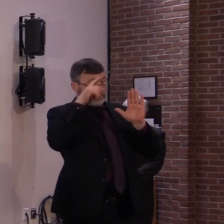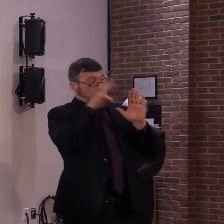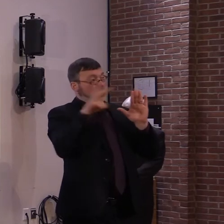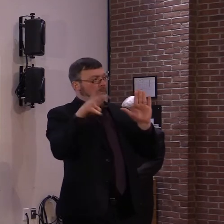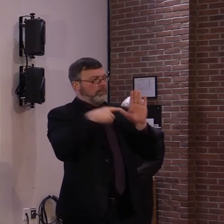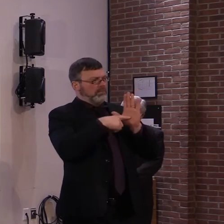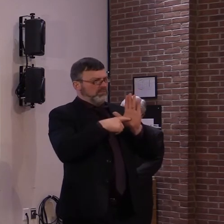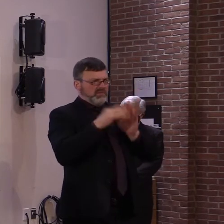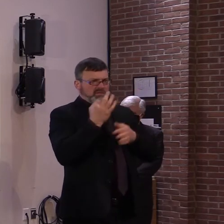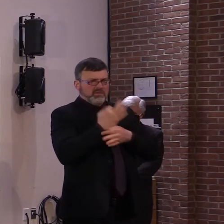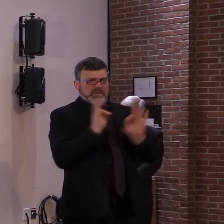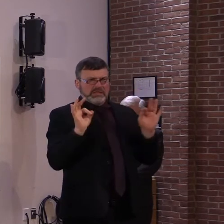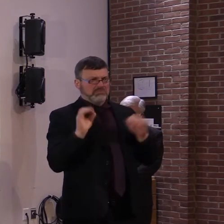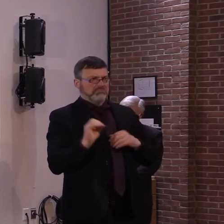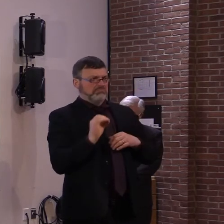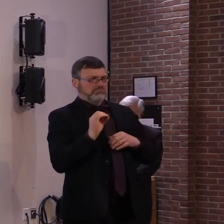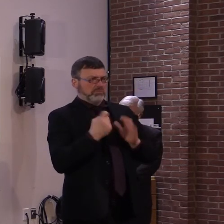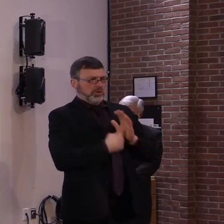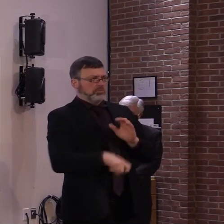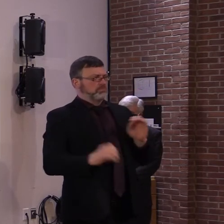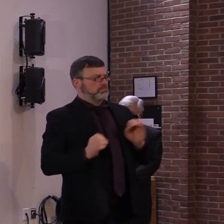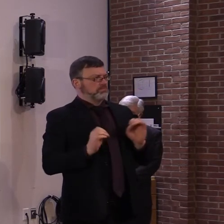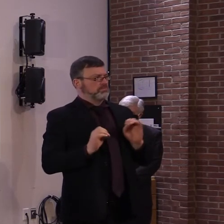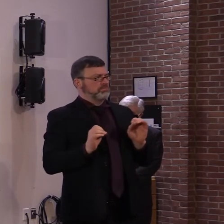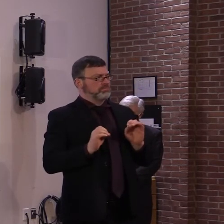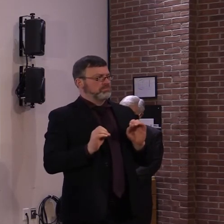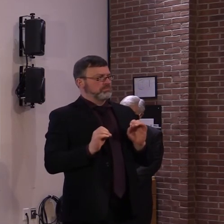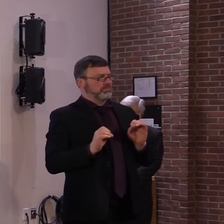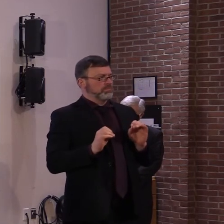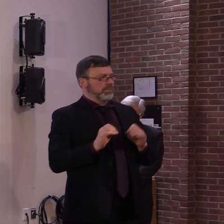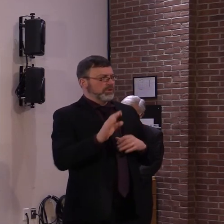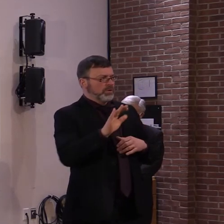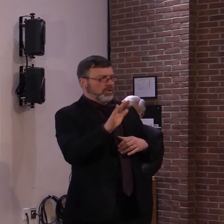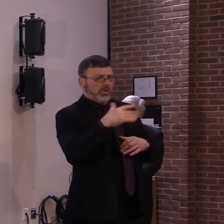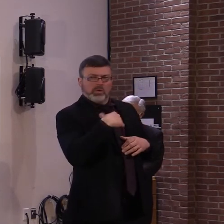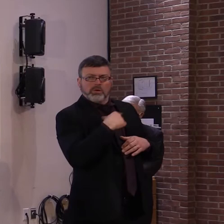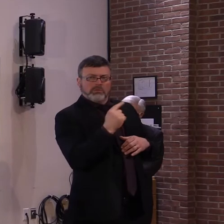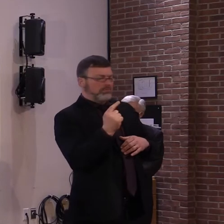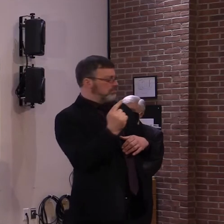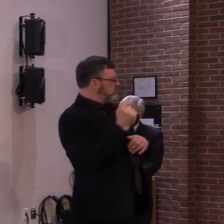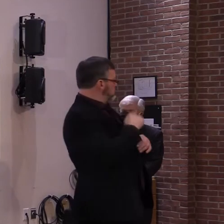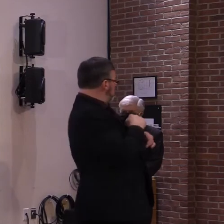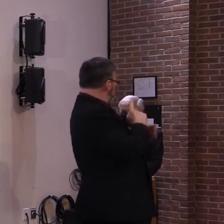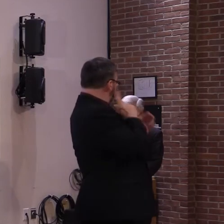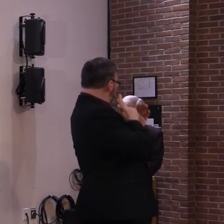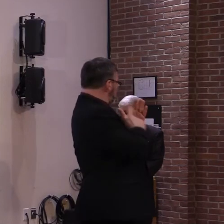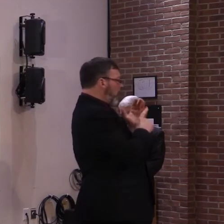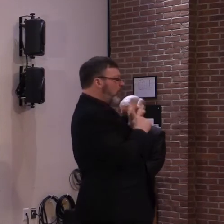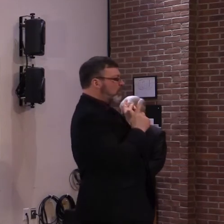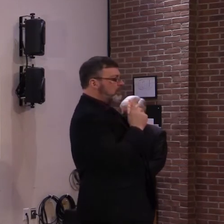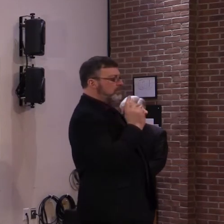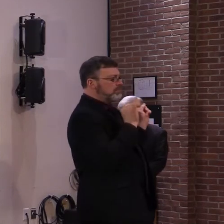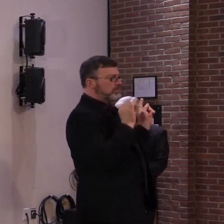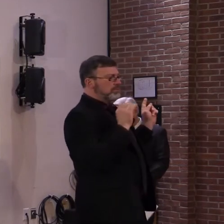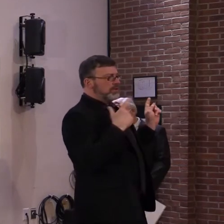Uh, so I would advocate go there first. We have, uh, anywhere from 17 to 19 fixed sites on a daily